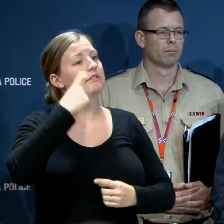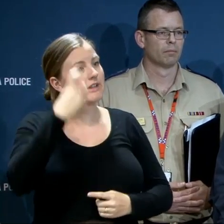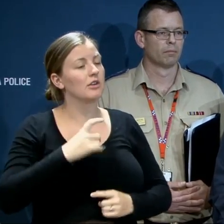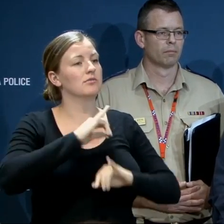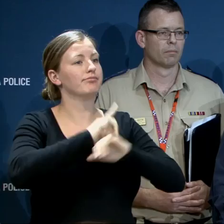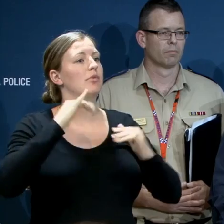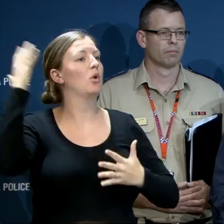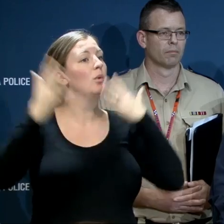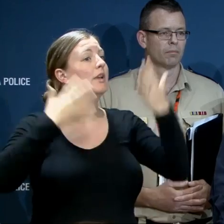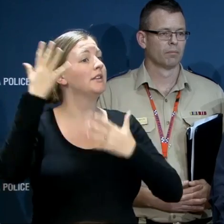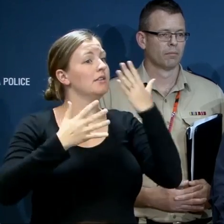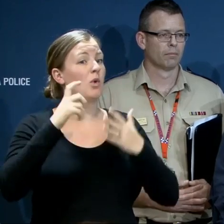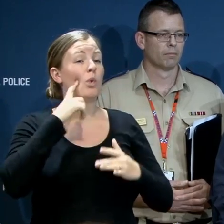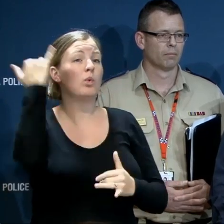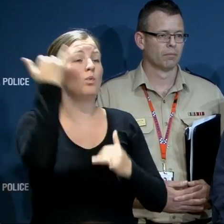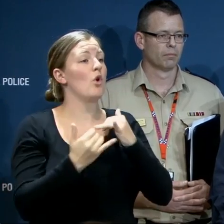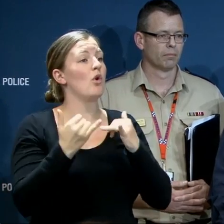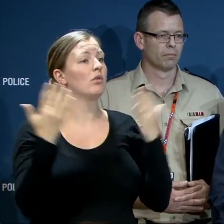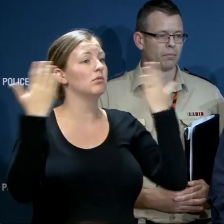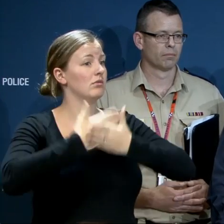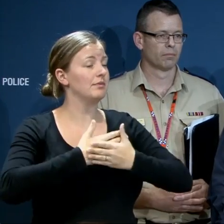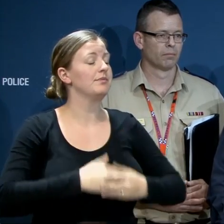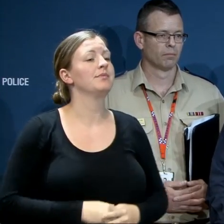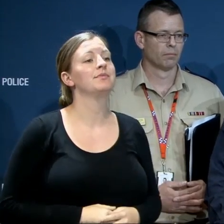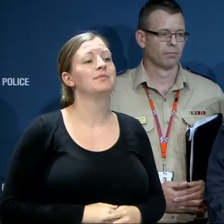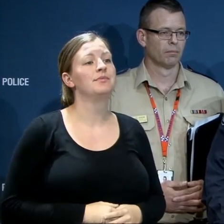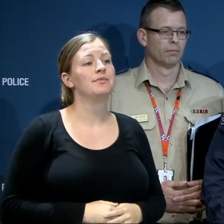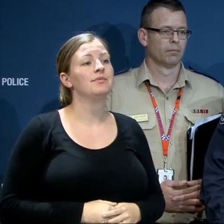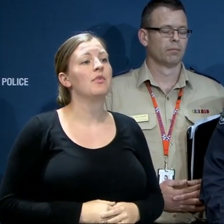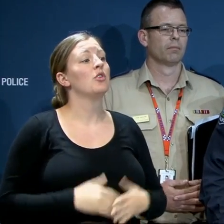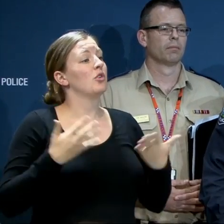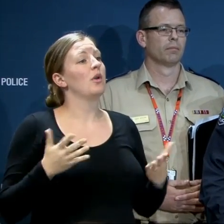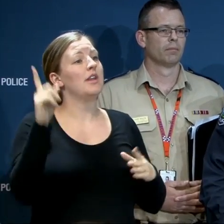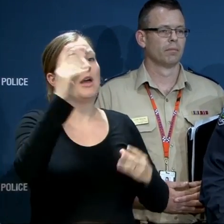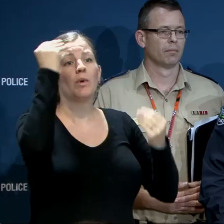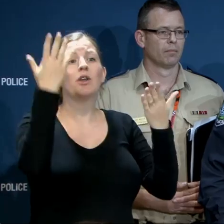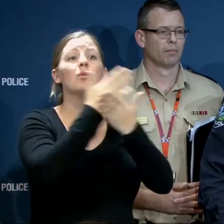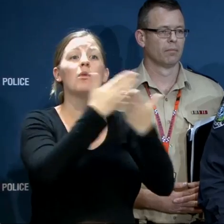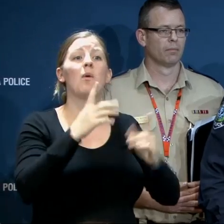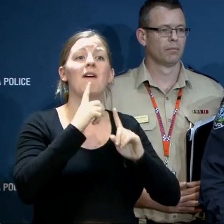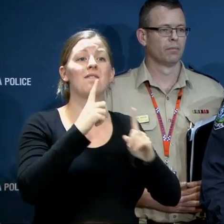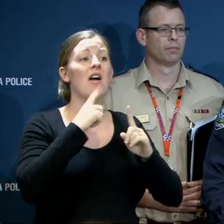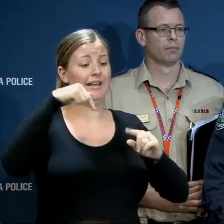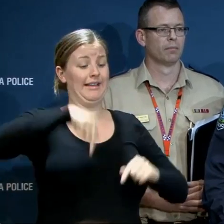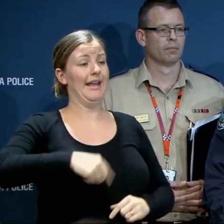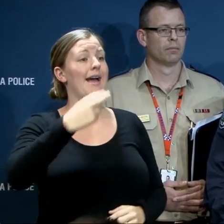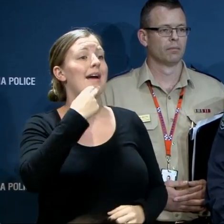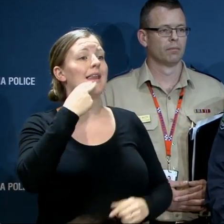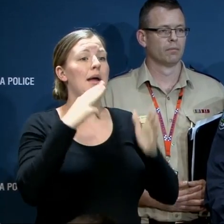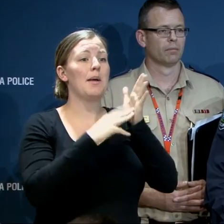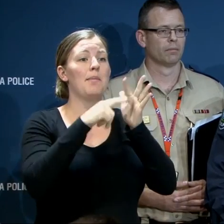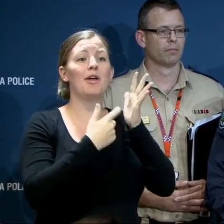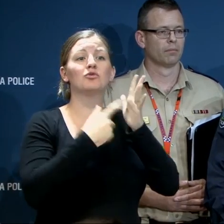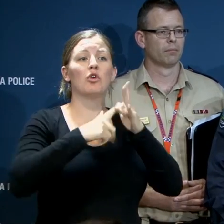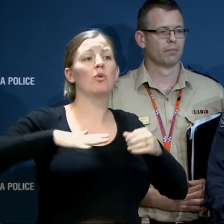to escalate and impact on that community and we're now providing advice to the wider metropolitan community